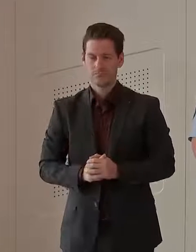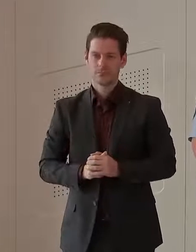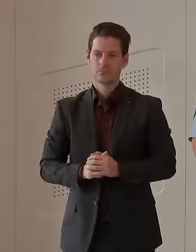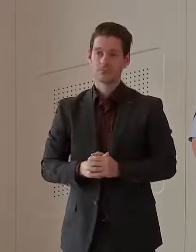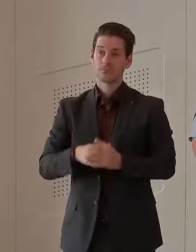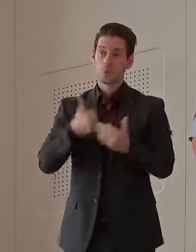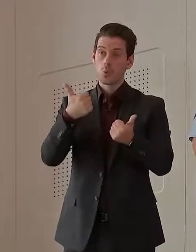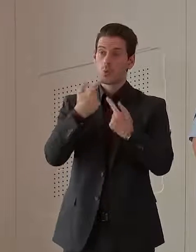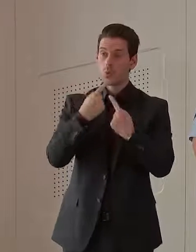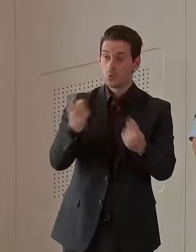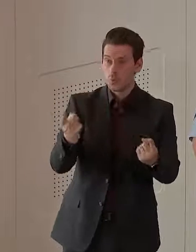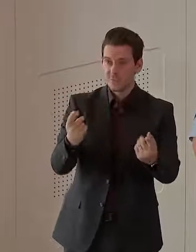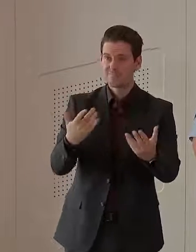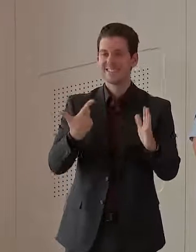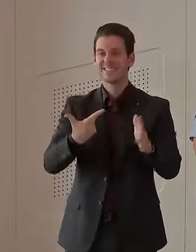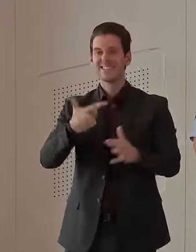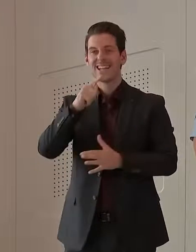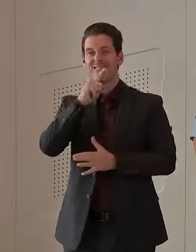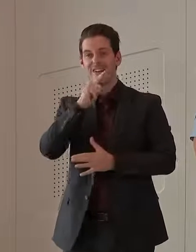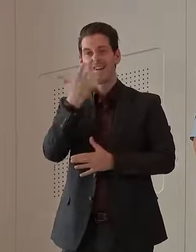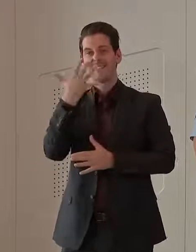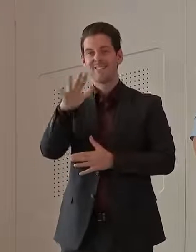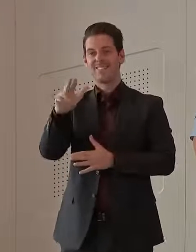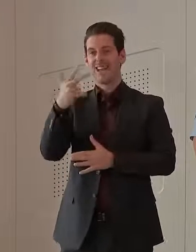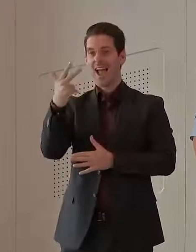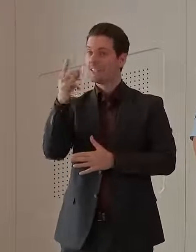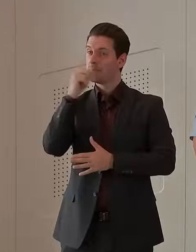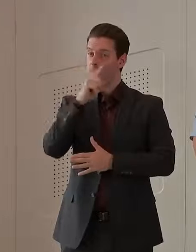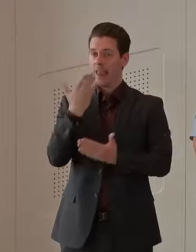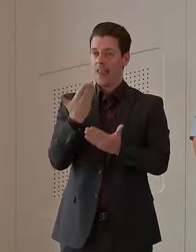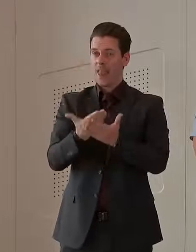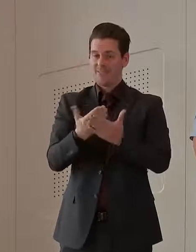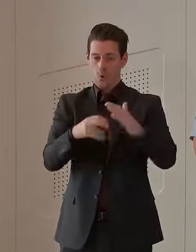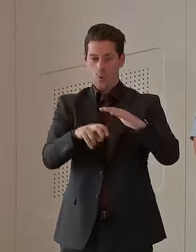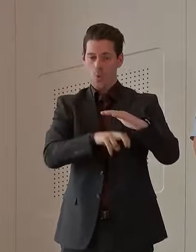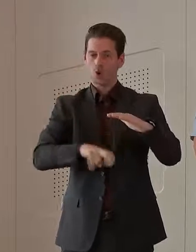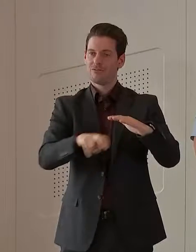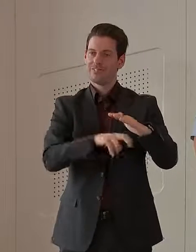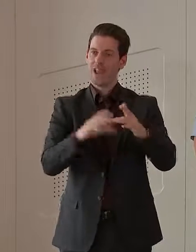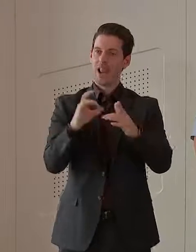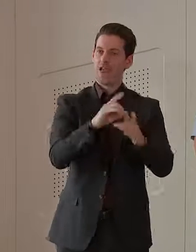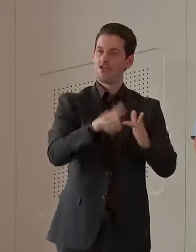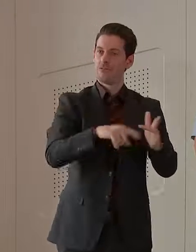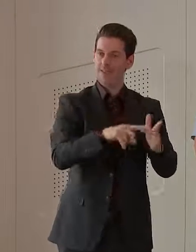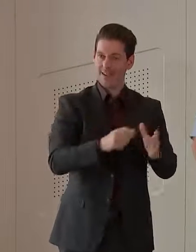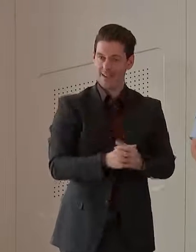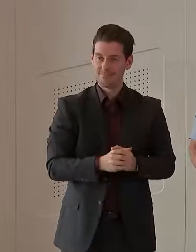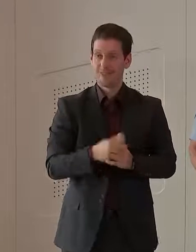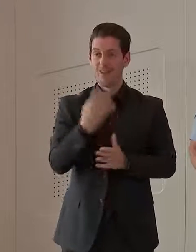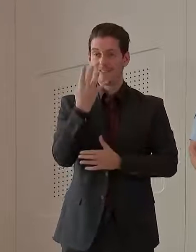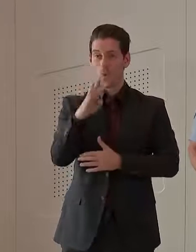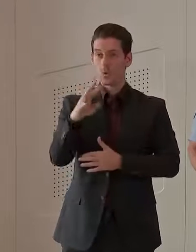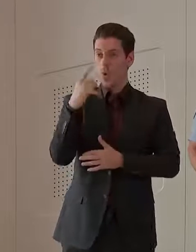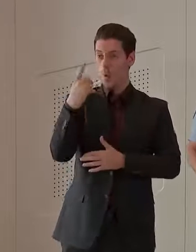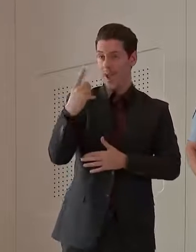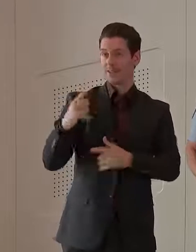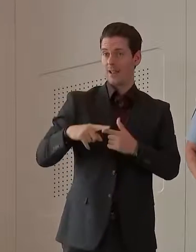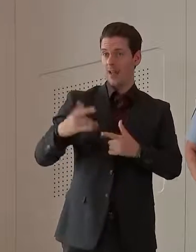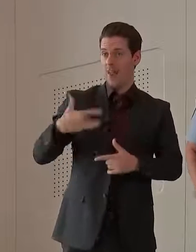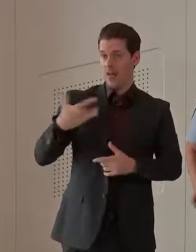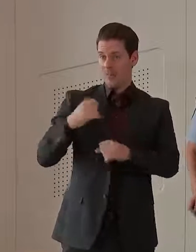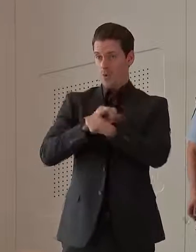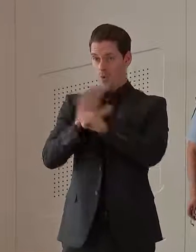In good news, we've got only 758 people left in home quarantine, 41 active cases, 8